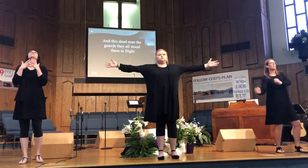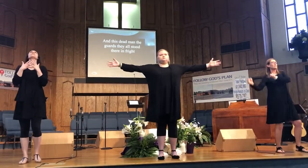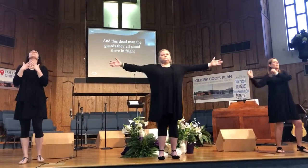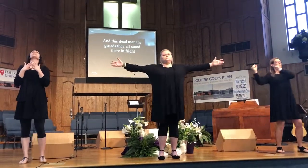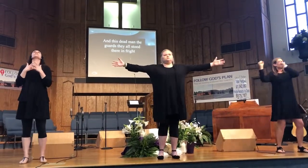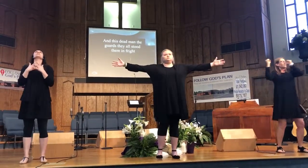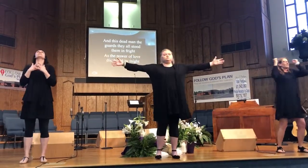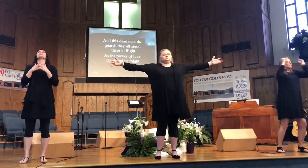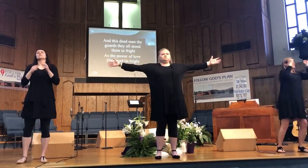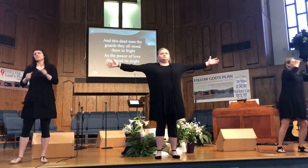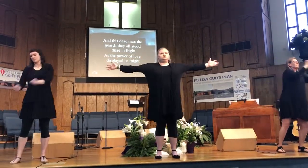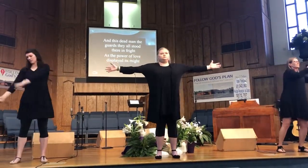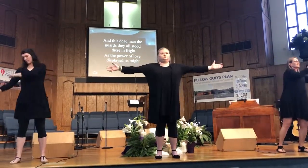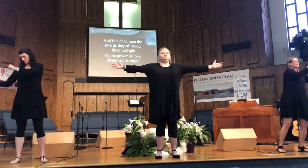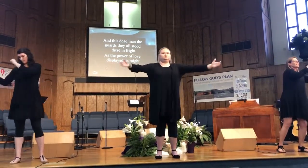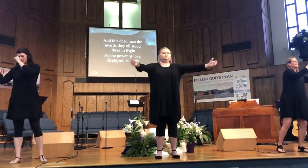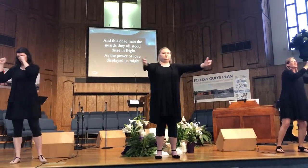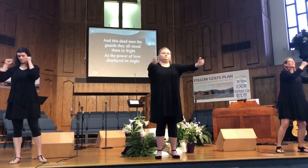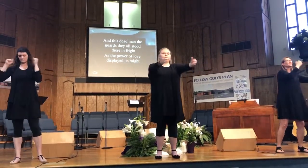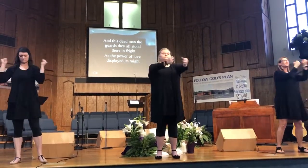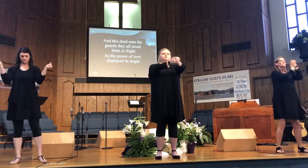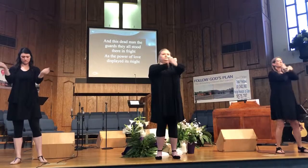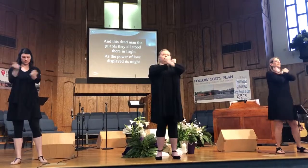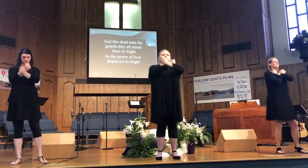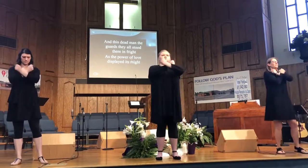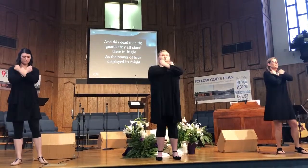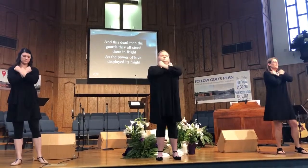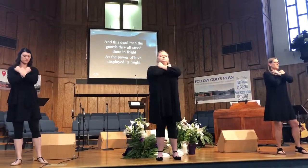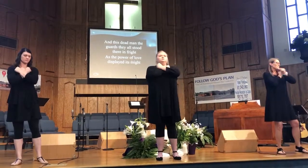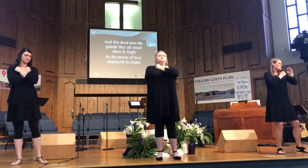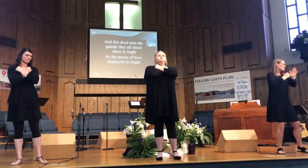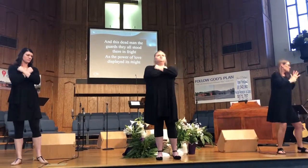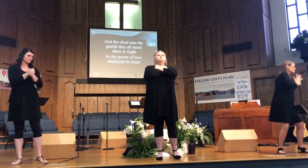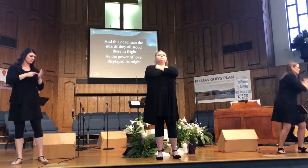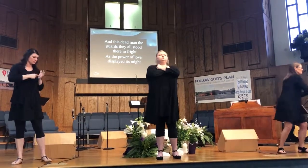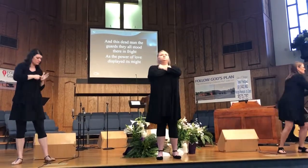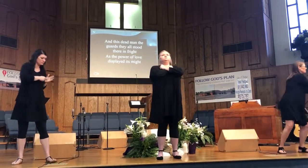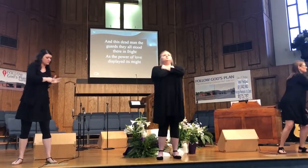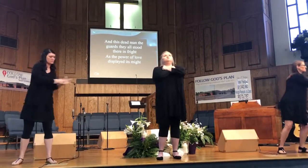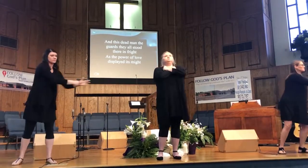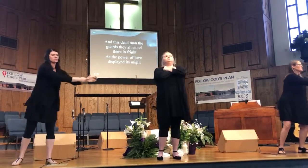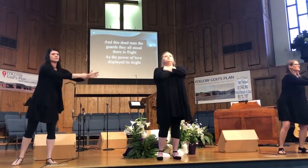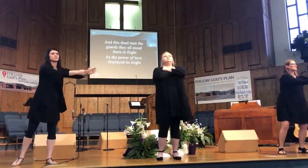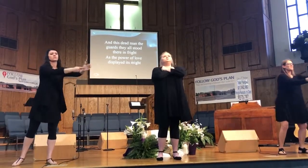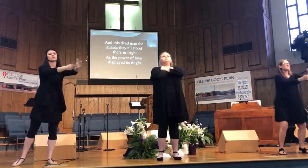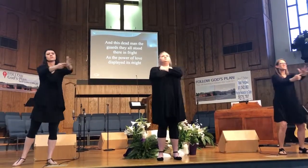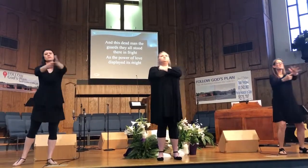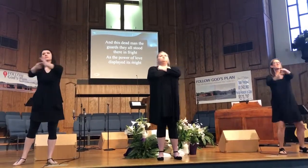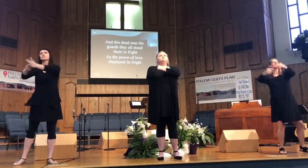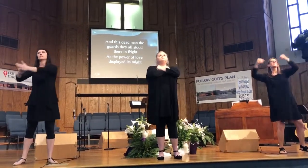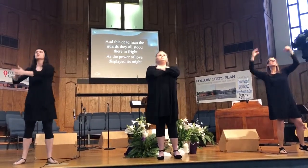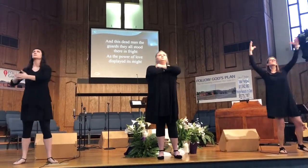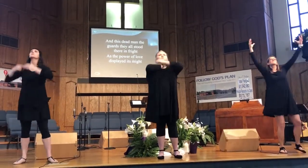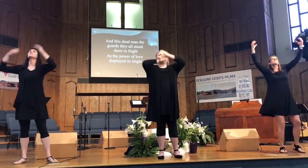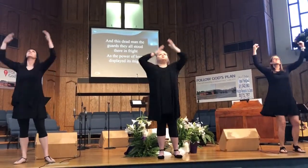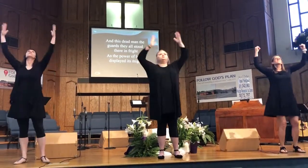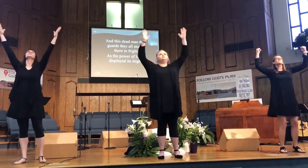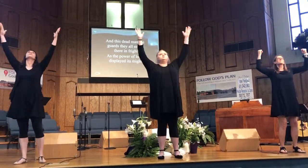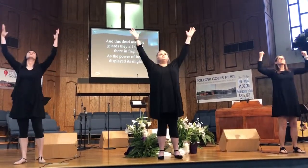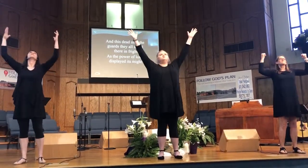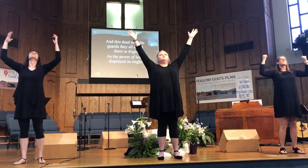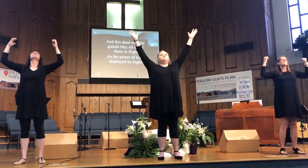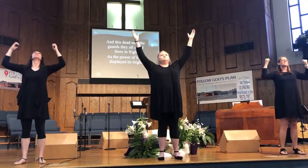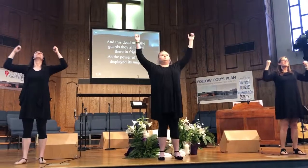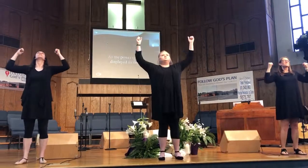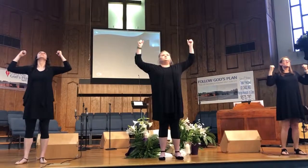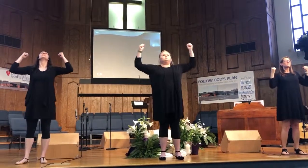fright And the power of love Is bleeding from